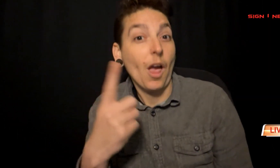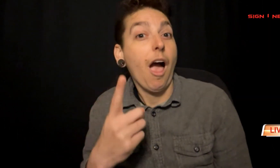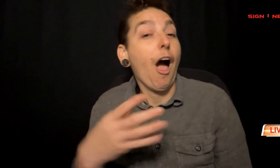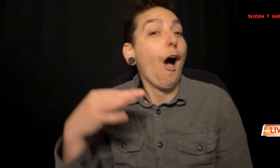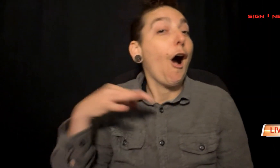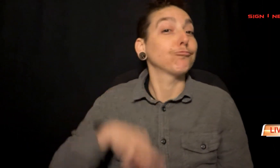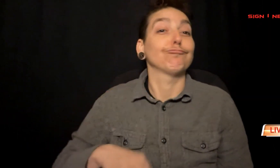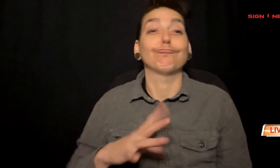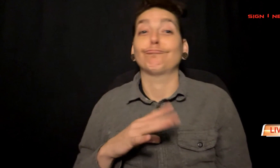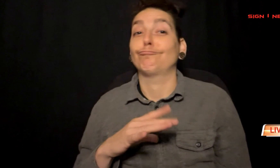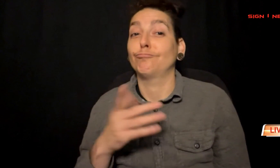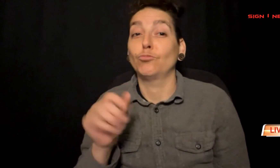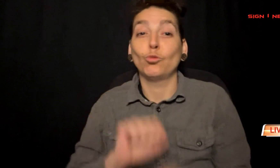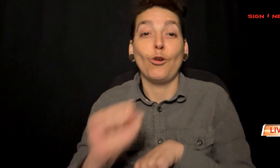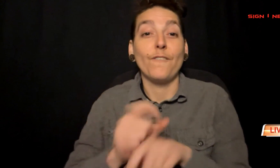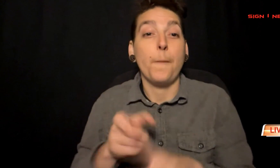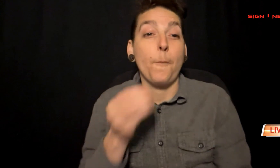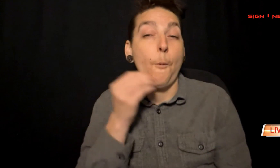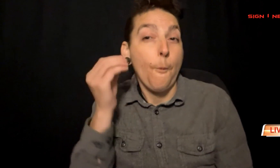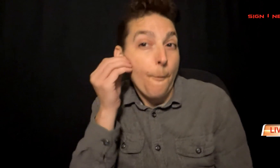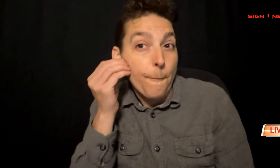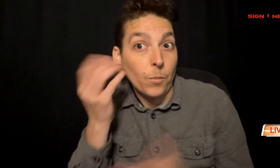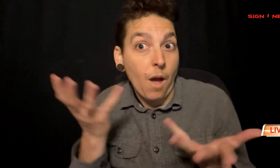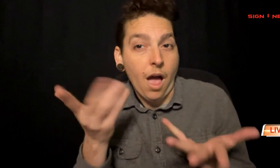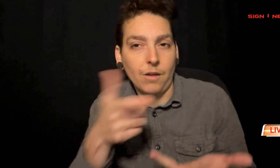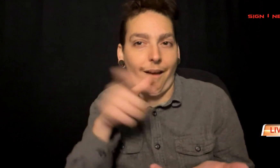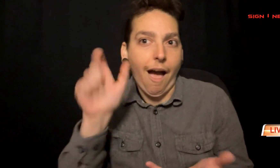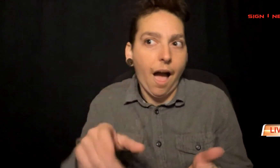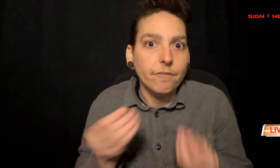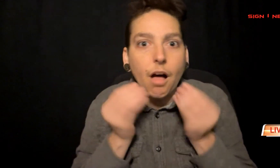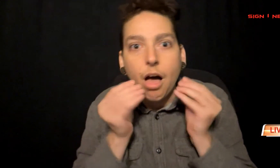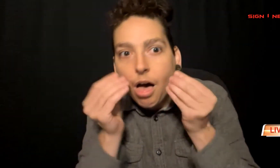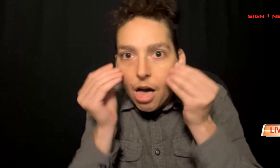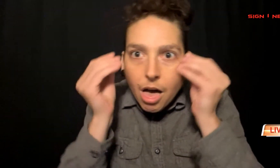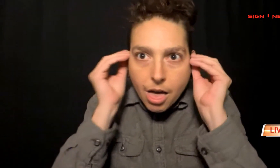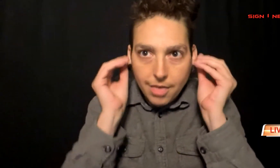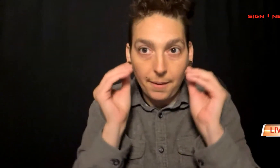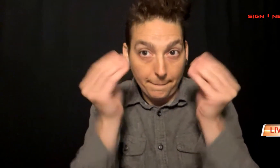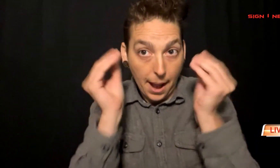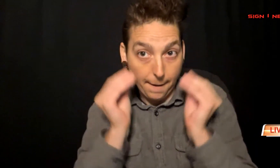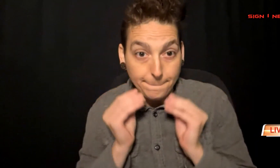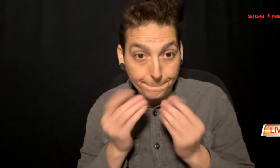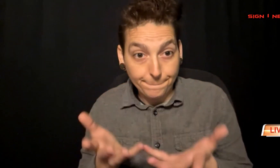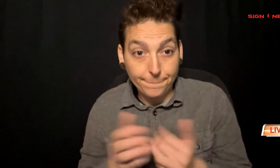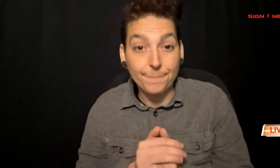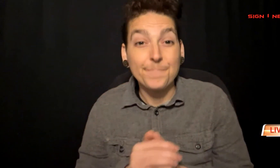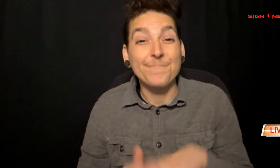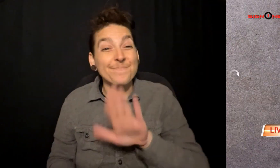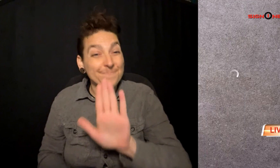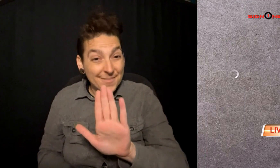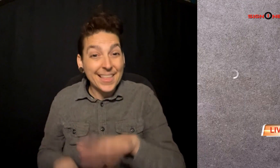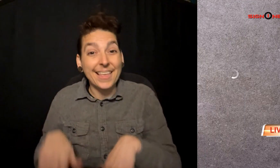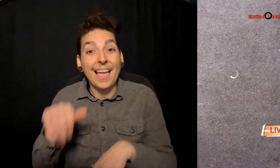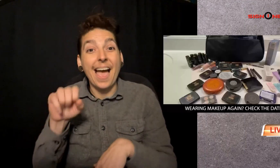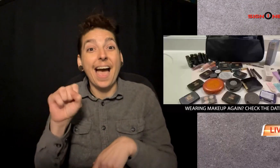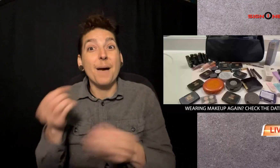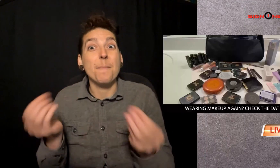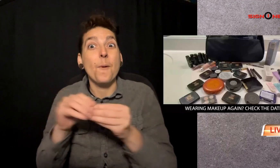One of the benefits of working from home is not having to put on makeup, but as